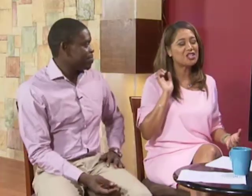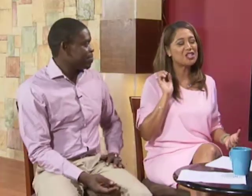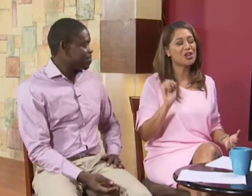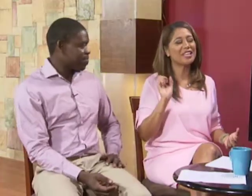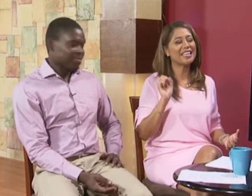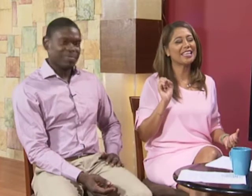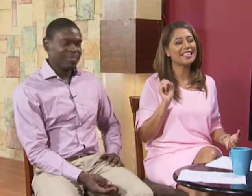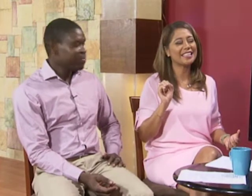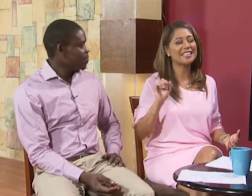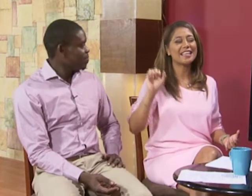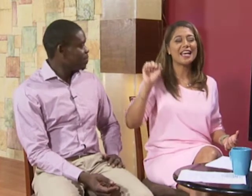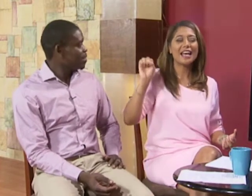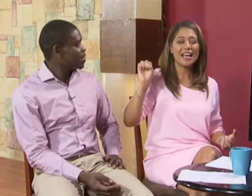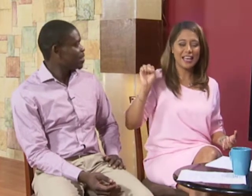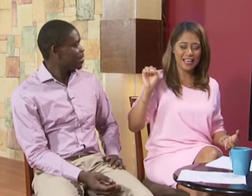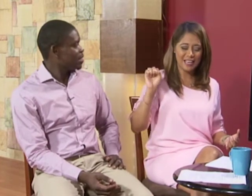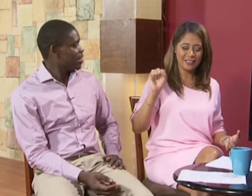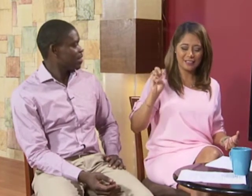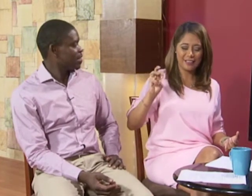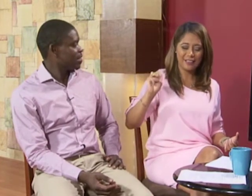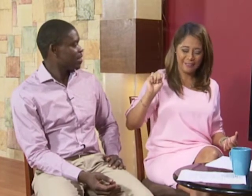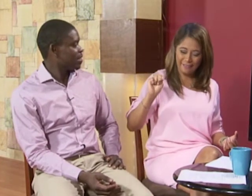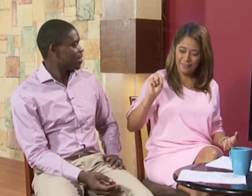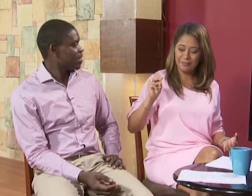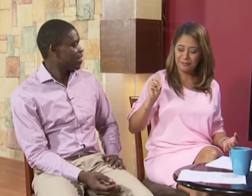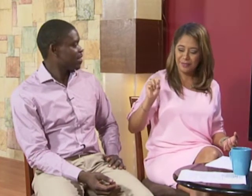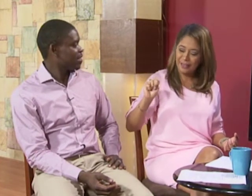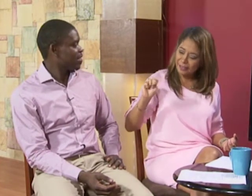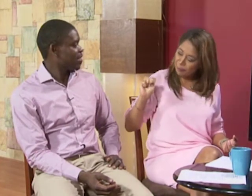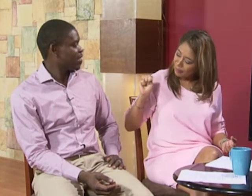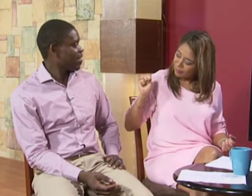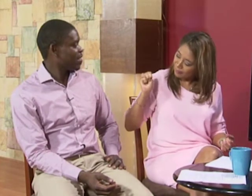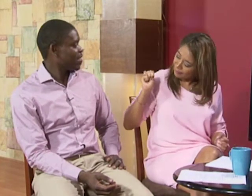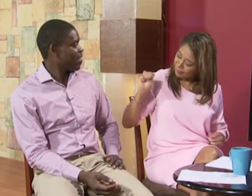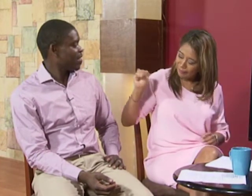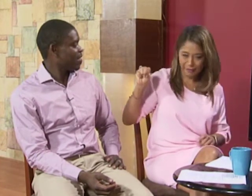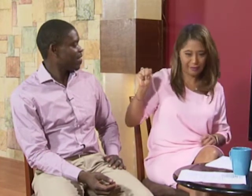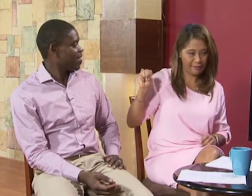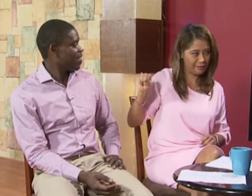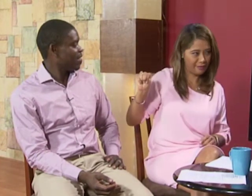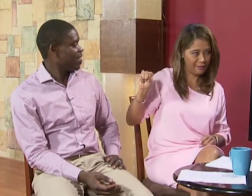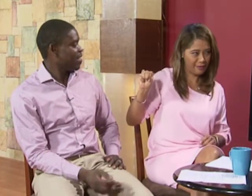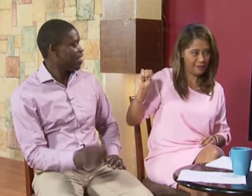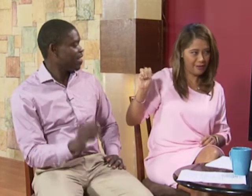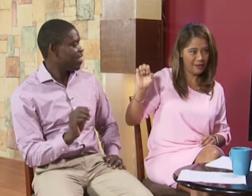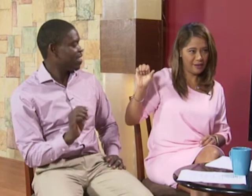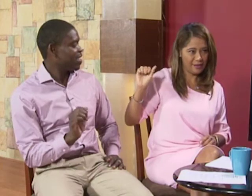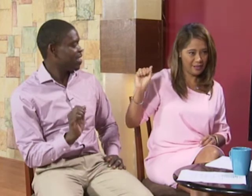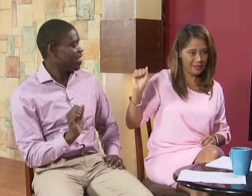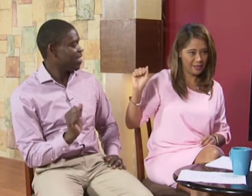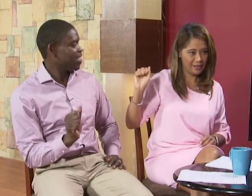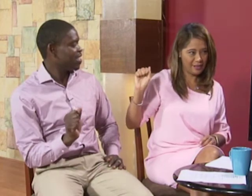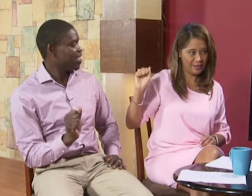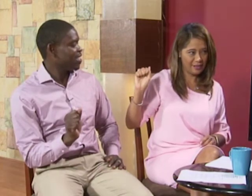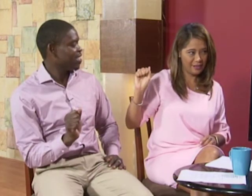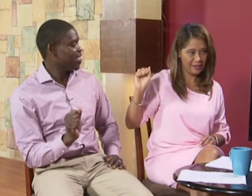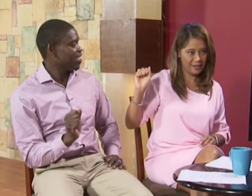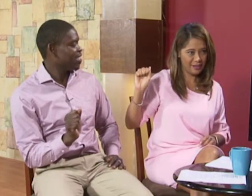it's m a that's right